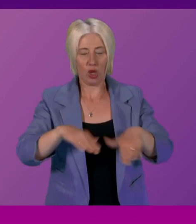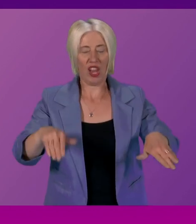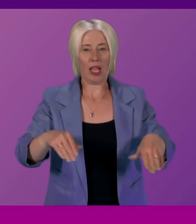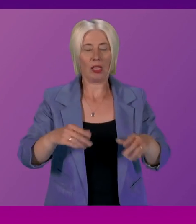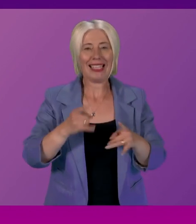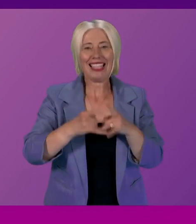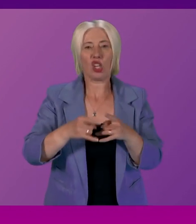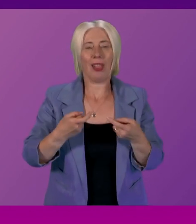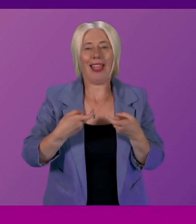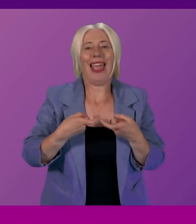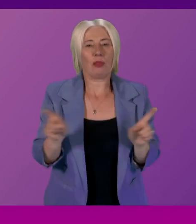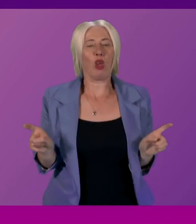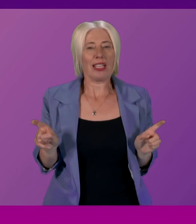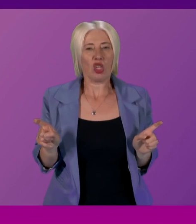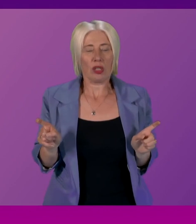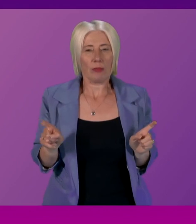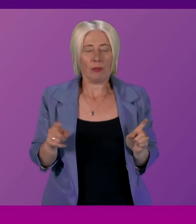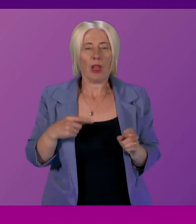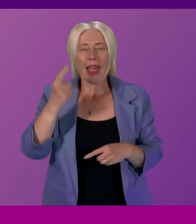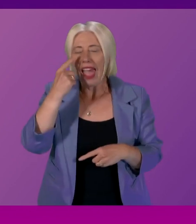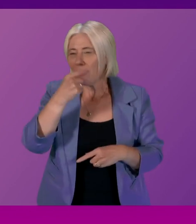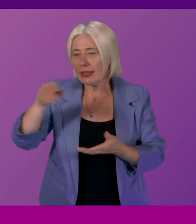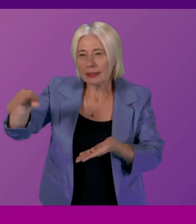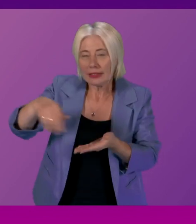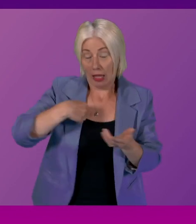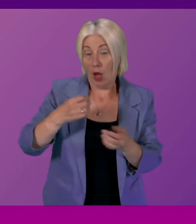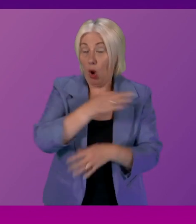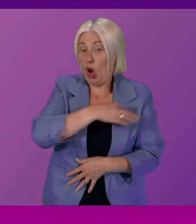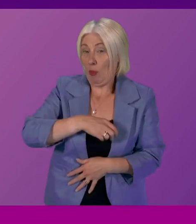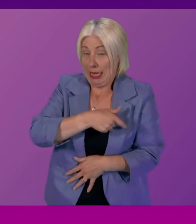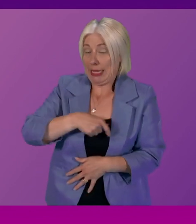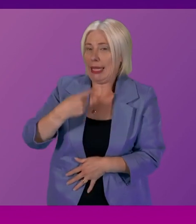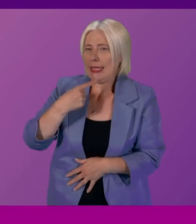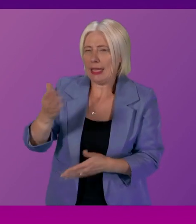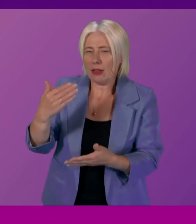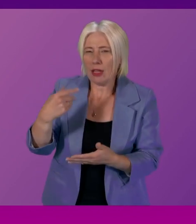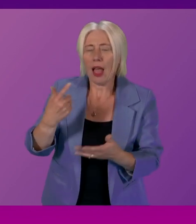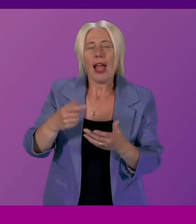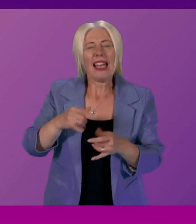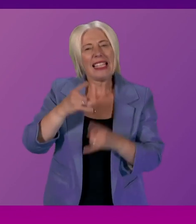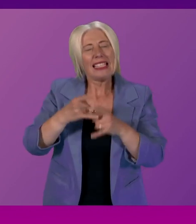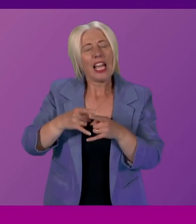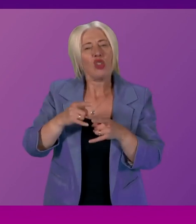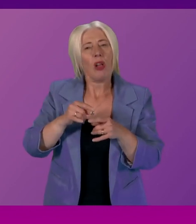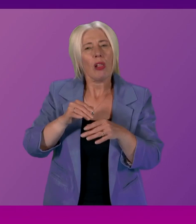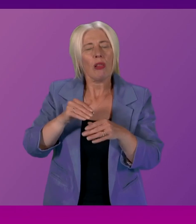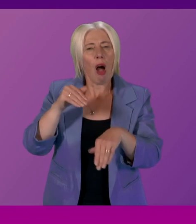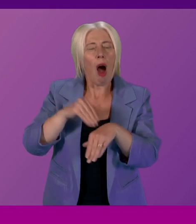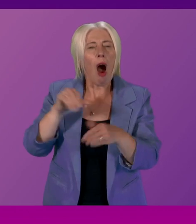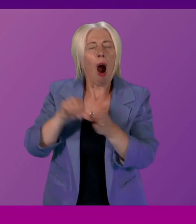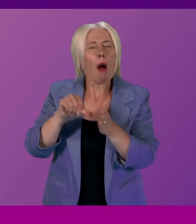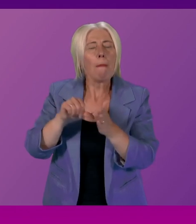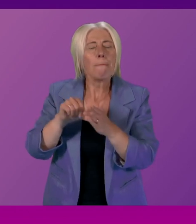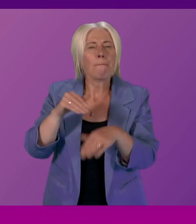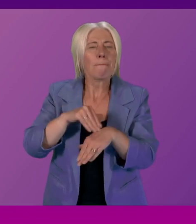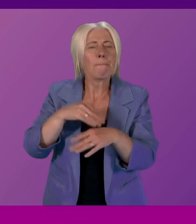while taking evidence the criminal justice committee heard calls for the development of a sexual harm strategy for Scotland